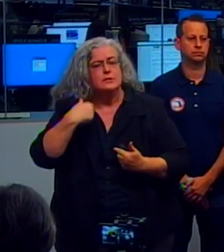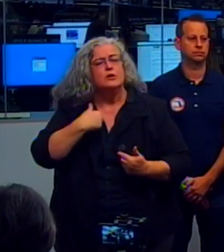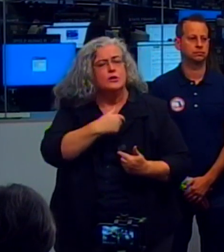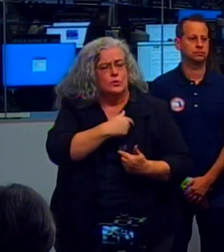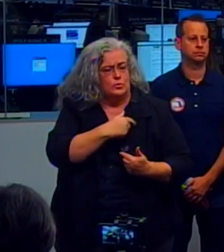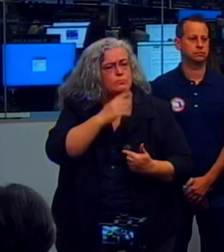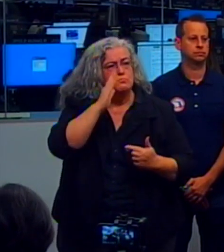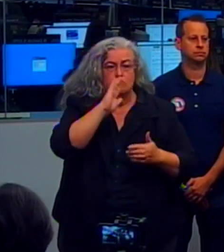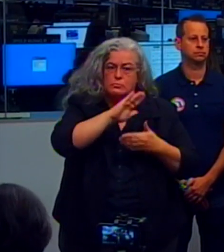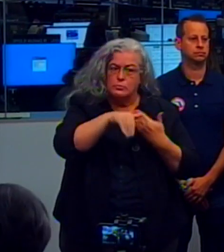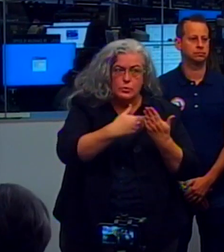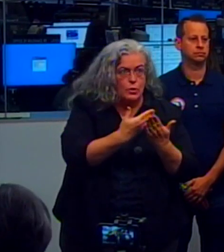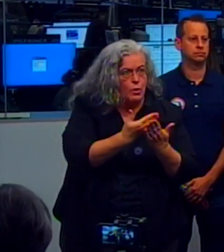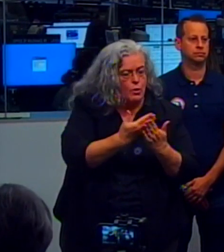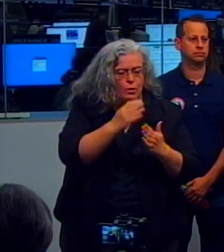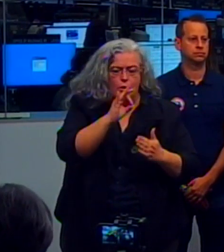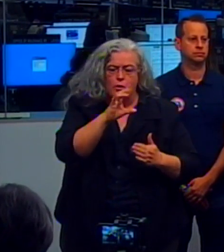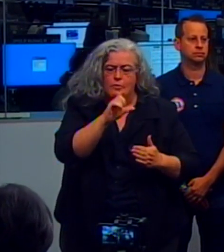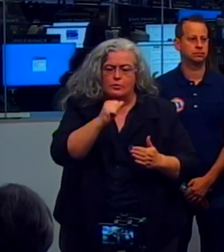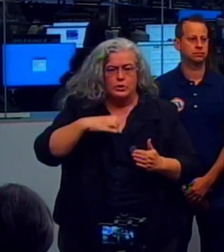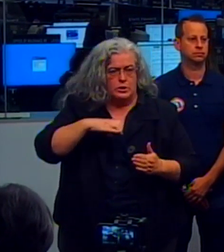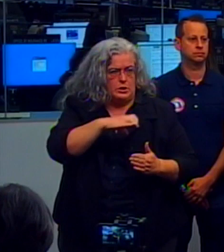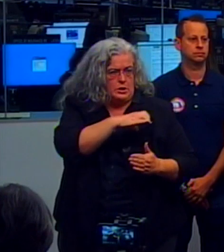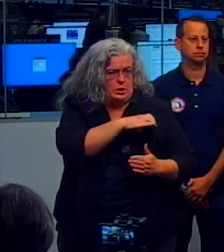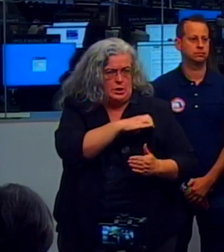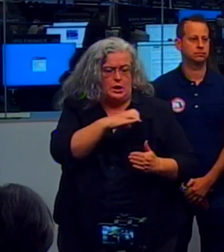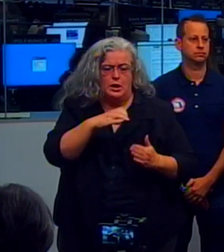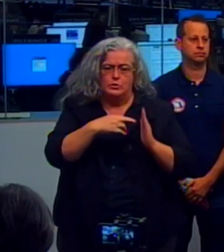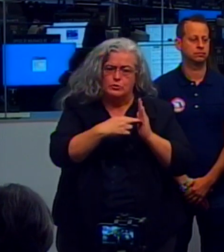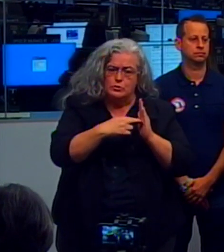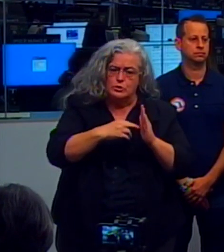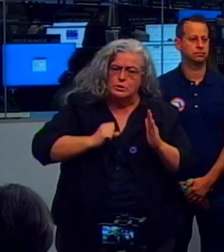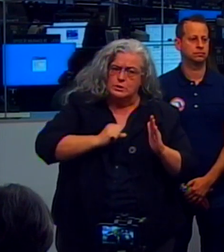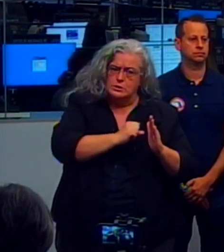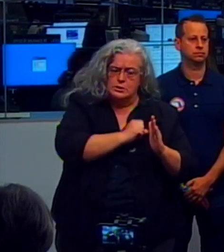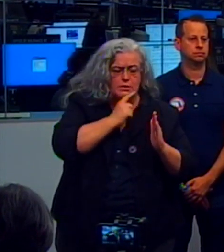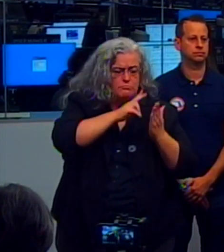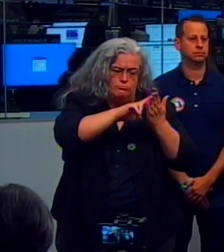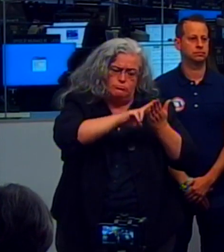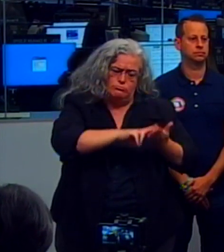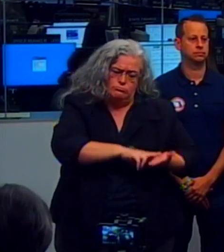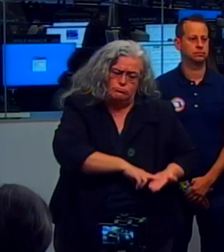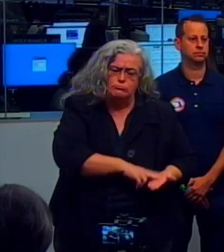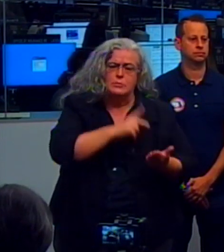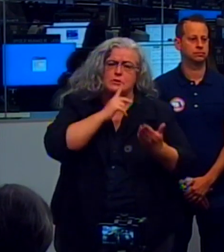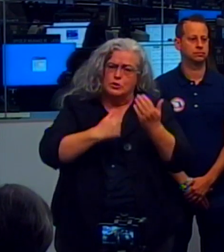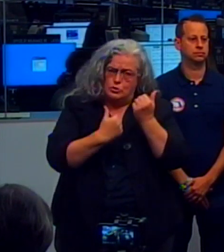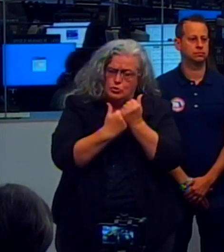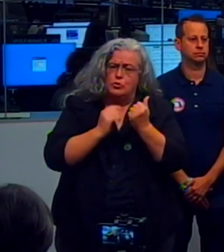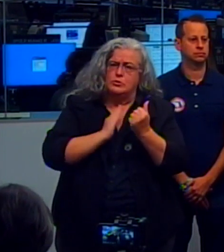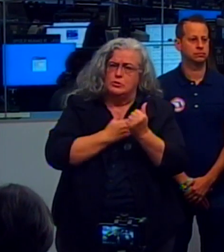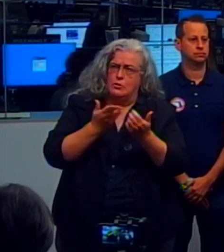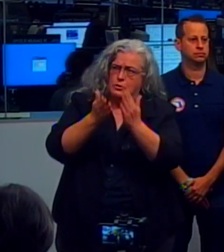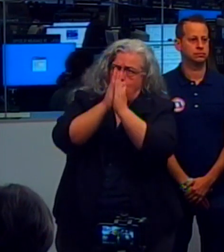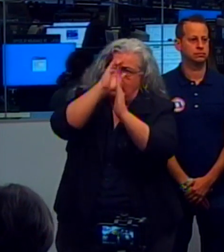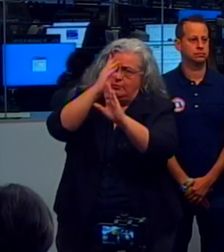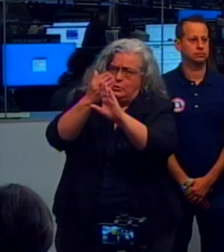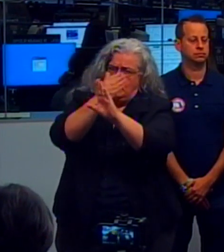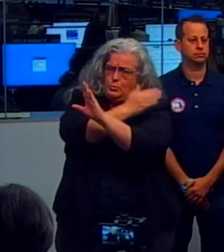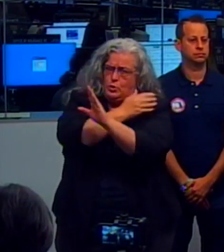all the entire Florida delegation in the U.S. Congress, and we appreciate them for their support on that.